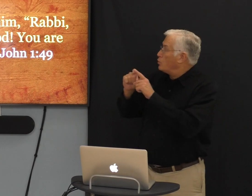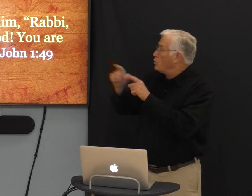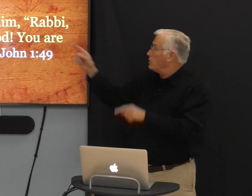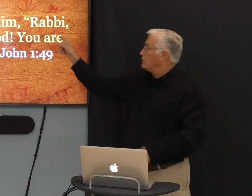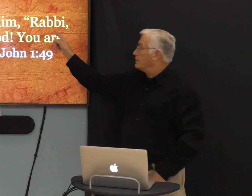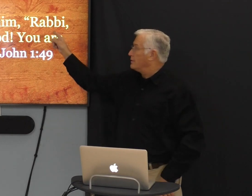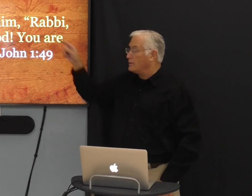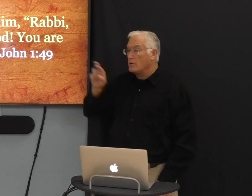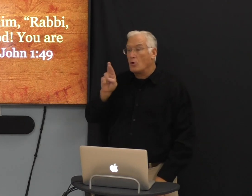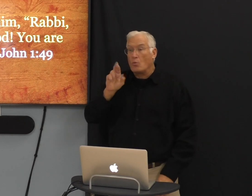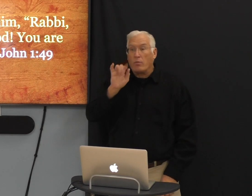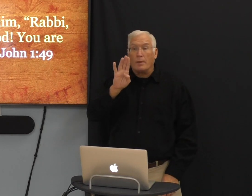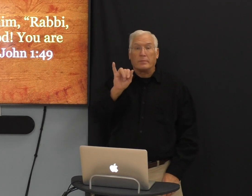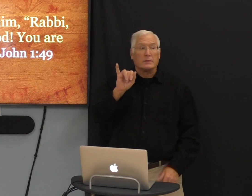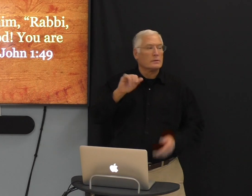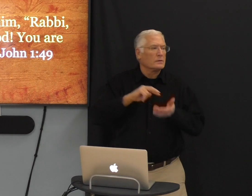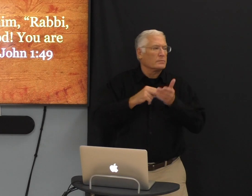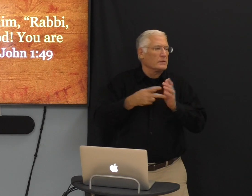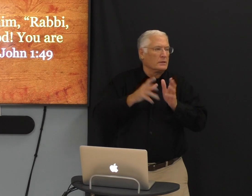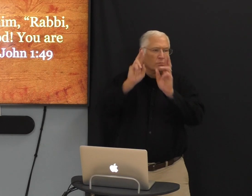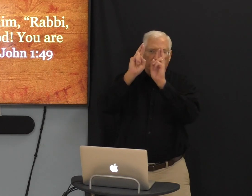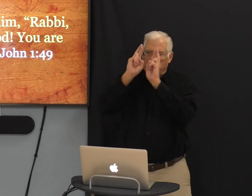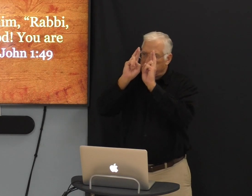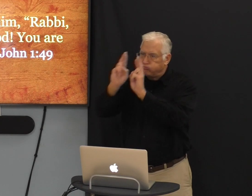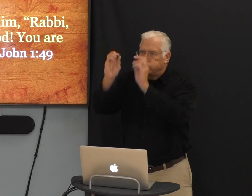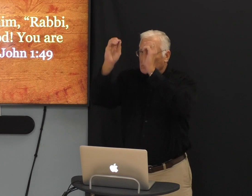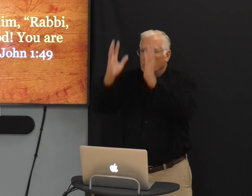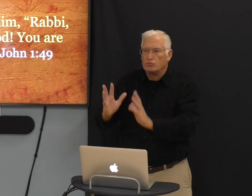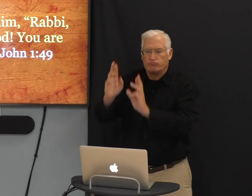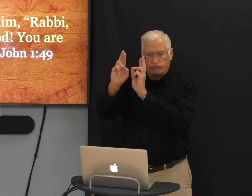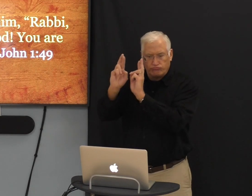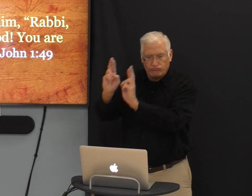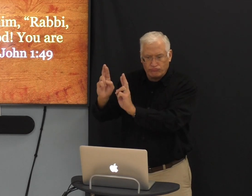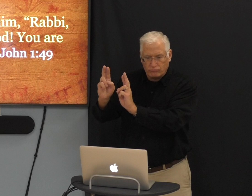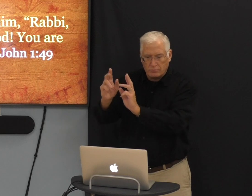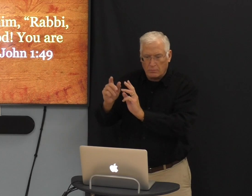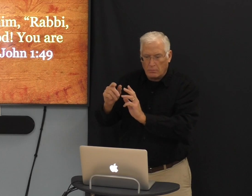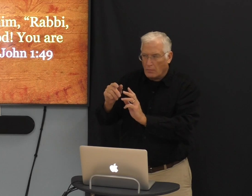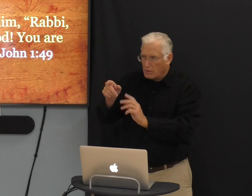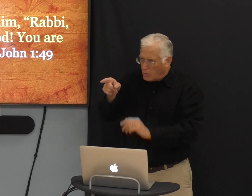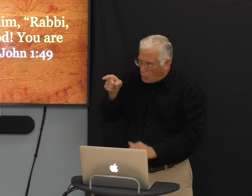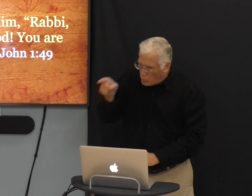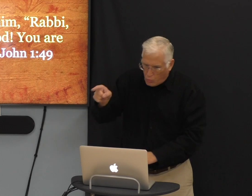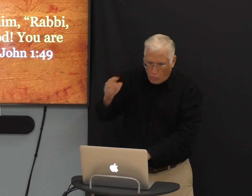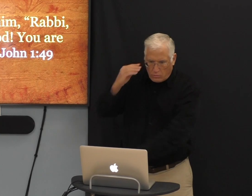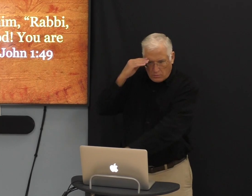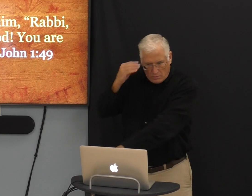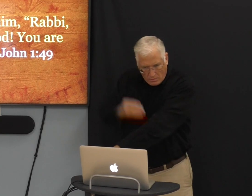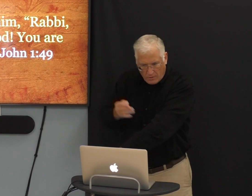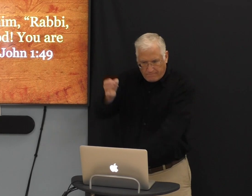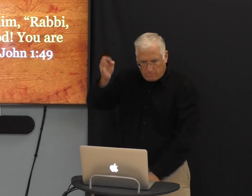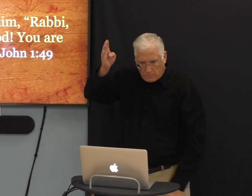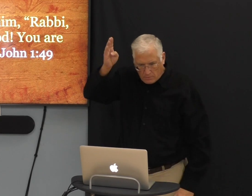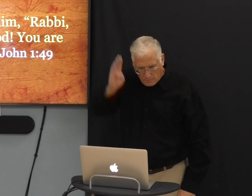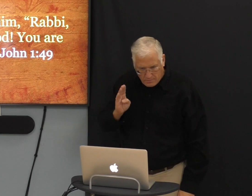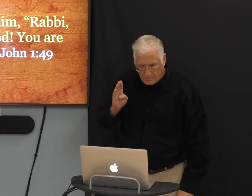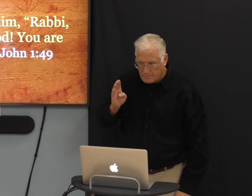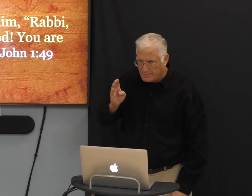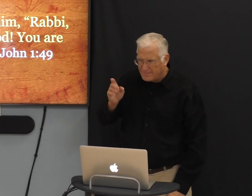The word rabbi means an army teacher. You are the son of God.